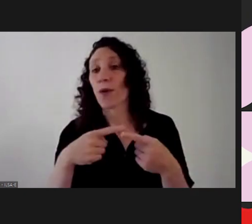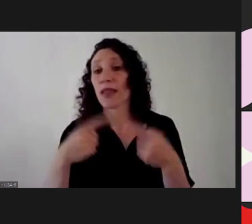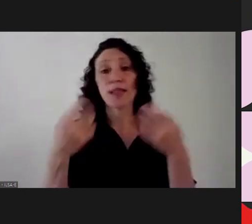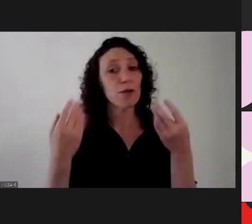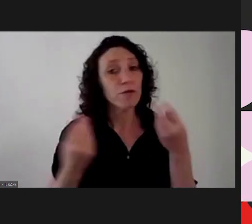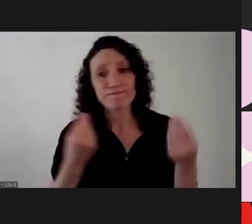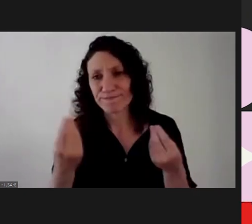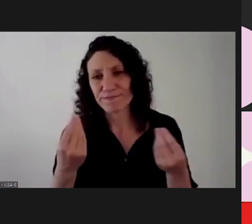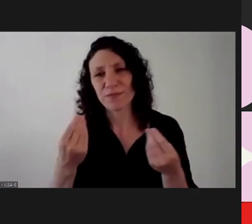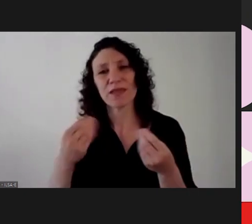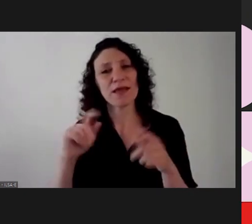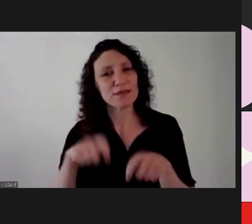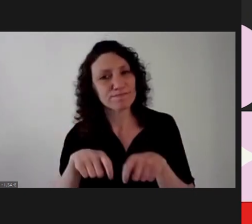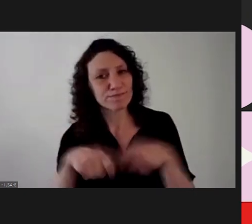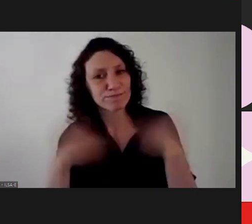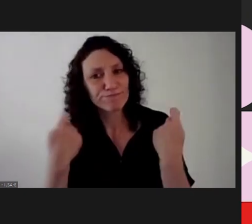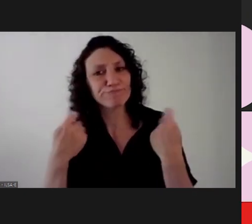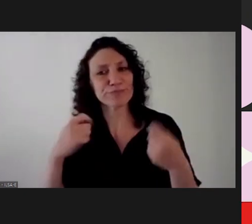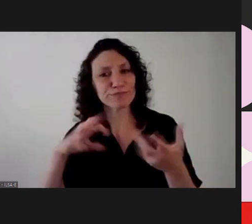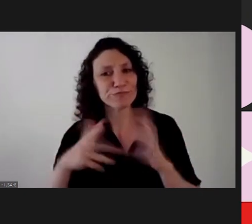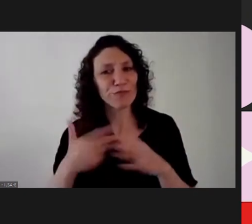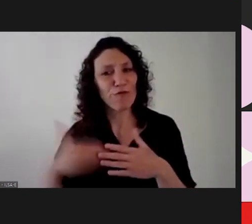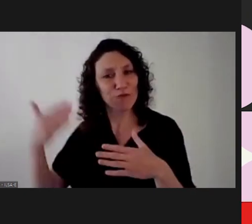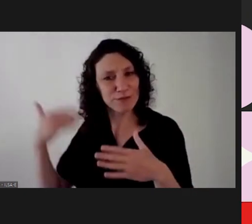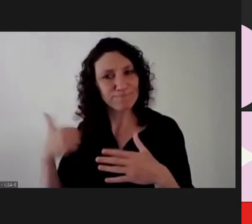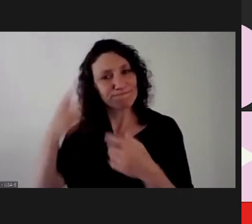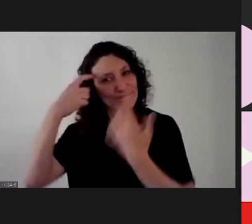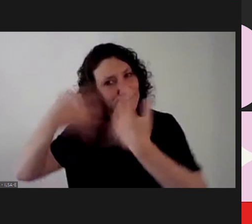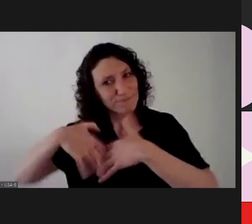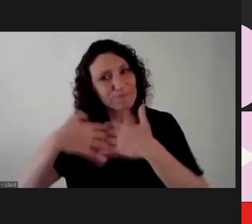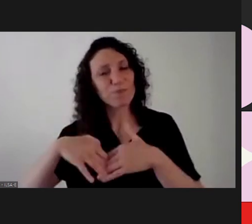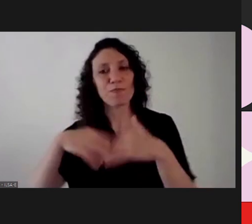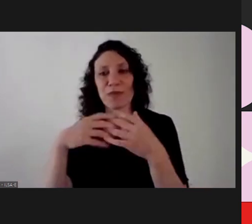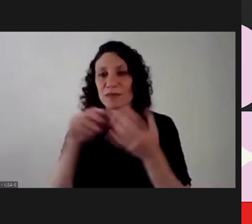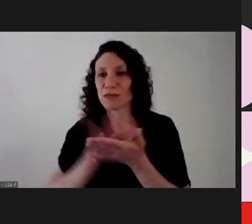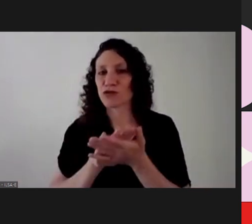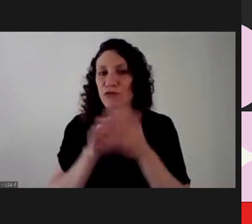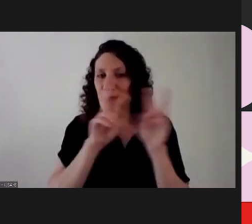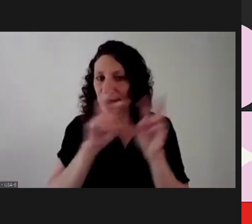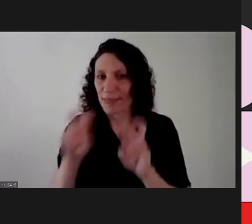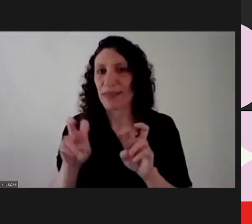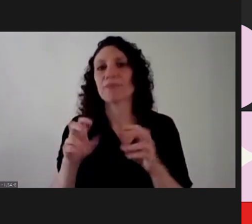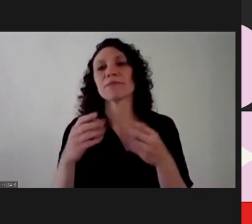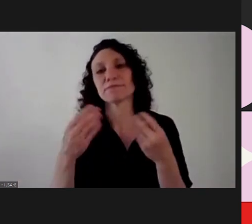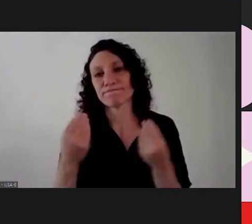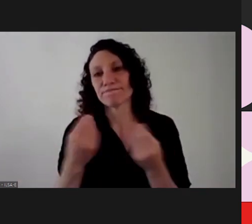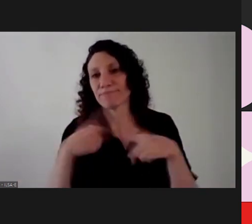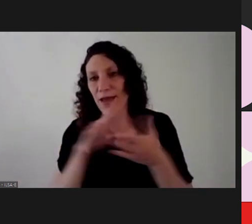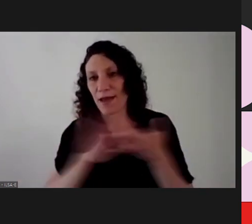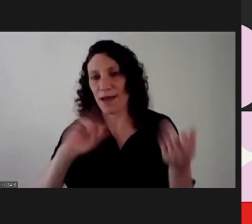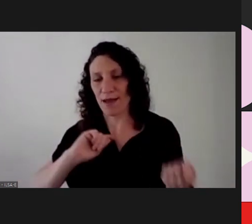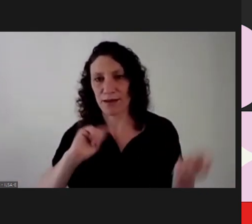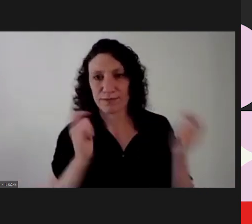Avoiding common places is a way to put into practice critique thinking to foster new readings